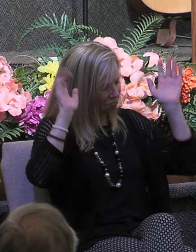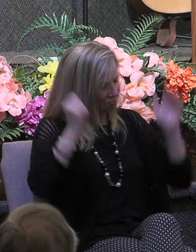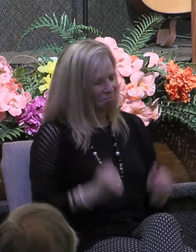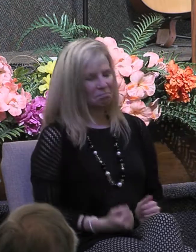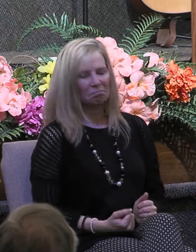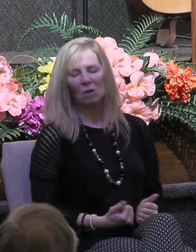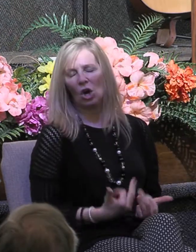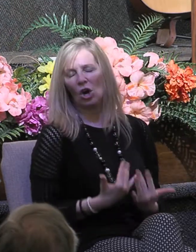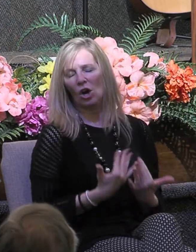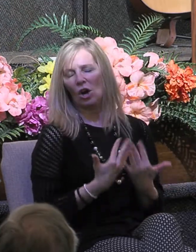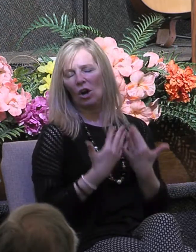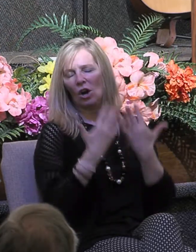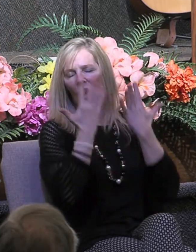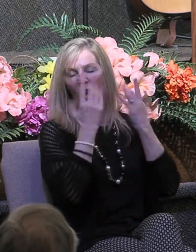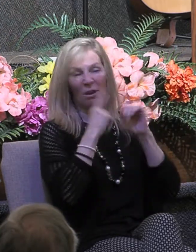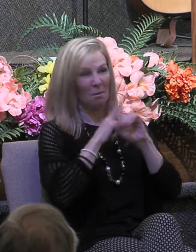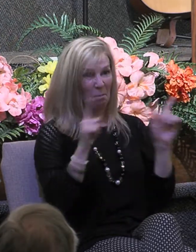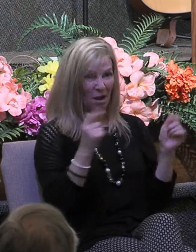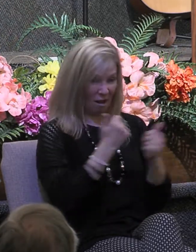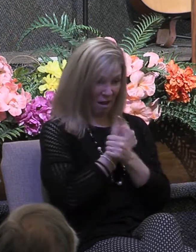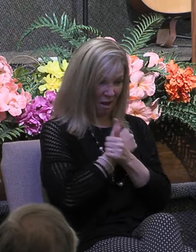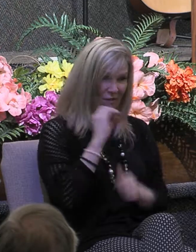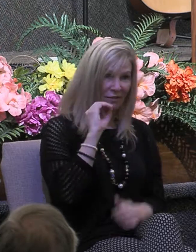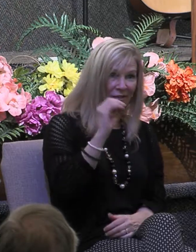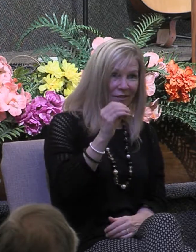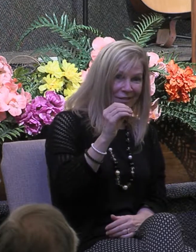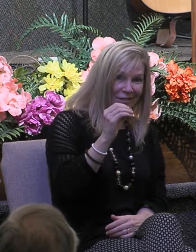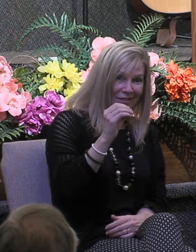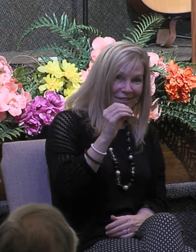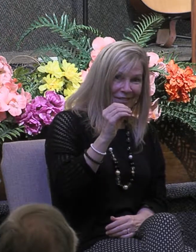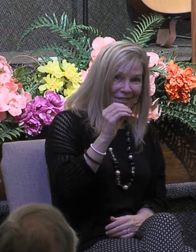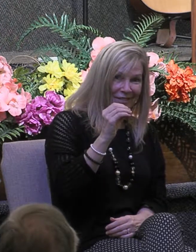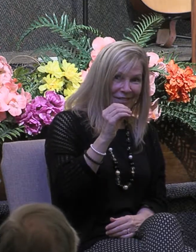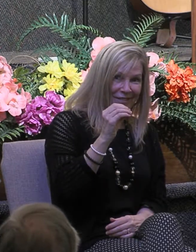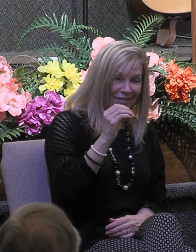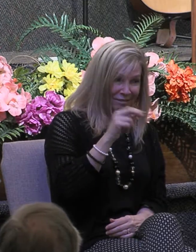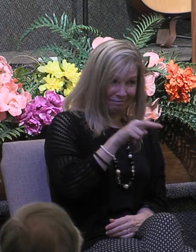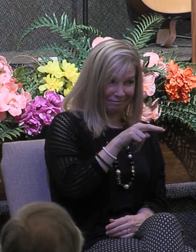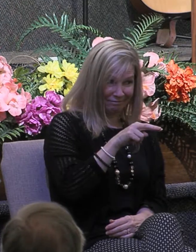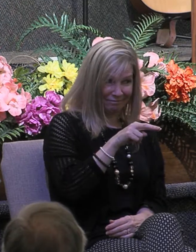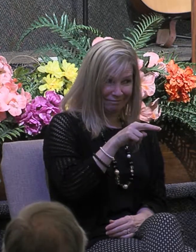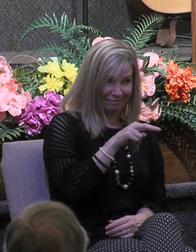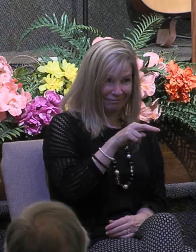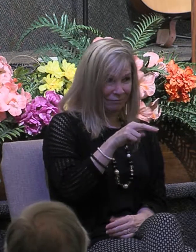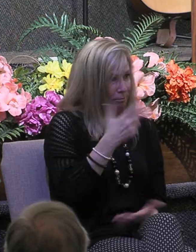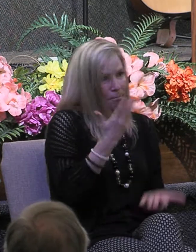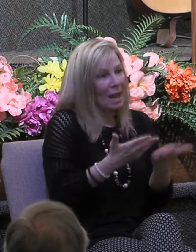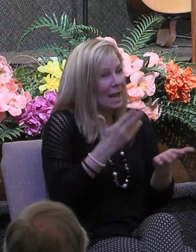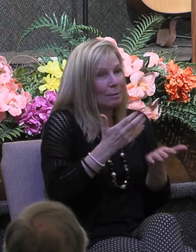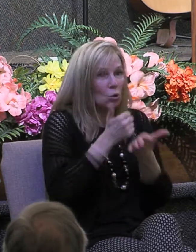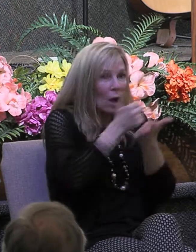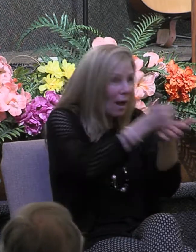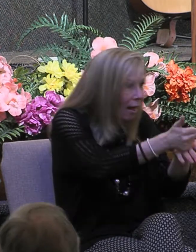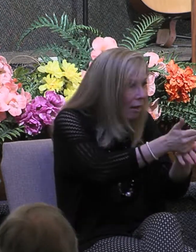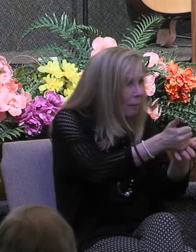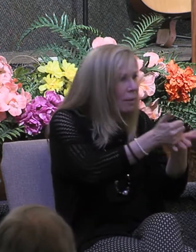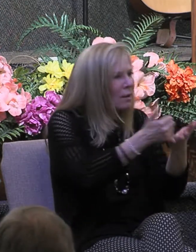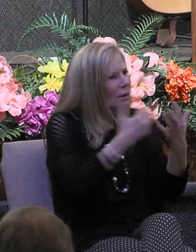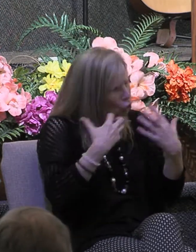his life but he doesn't do it out of love so that it might give courage to his fellow believers and